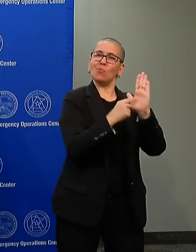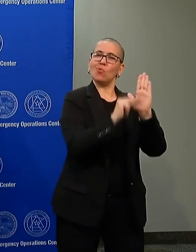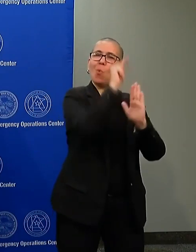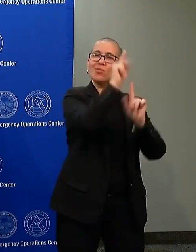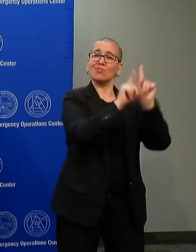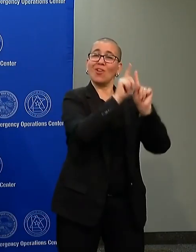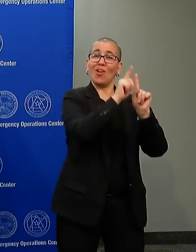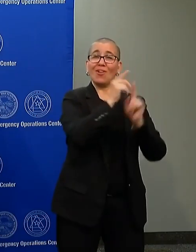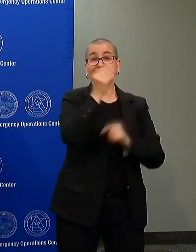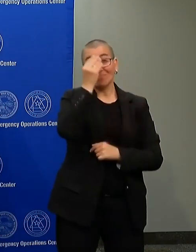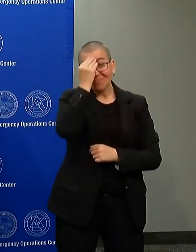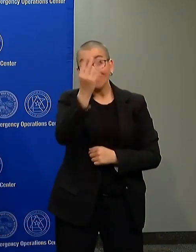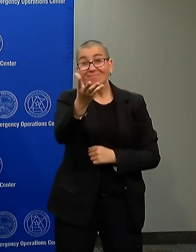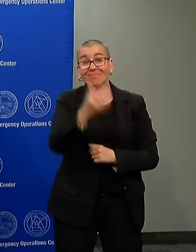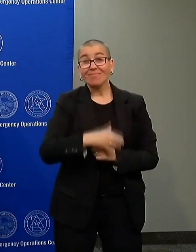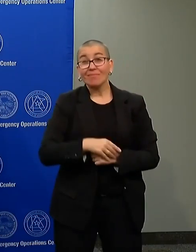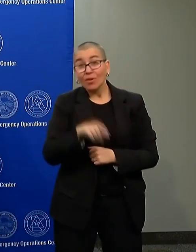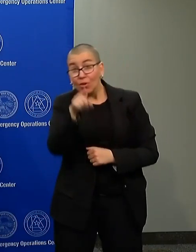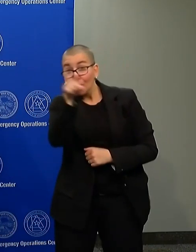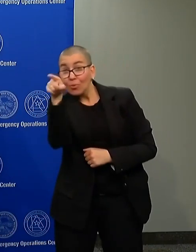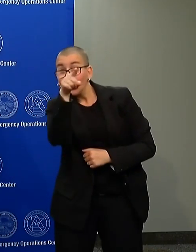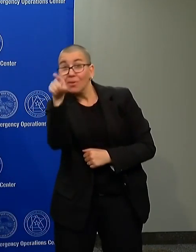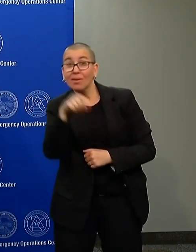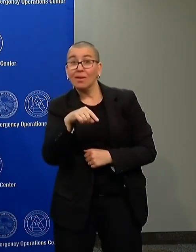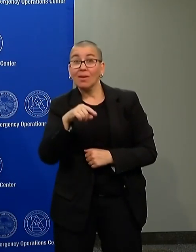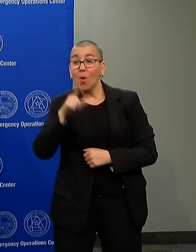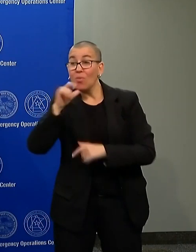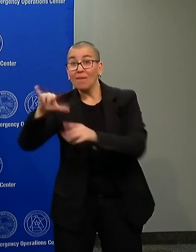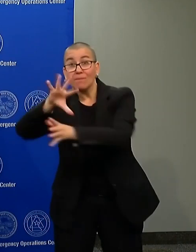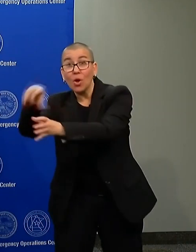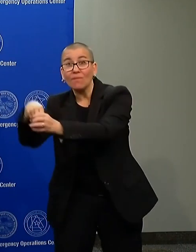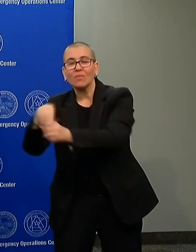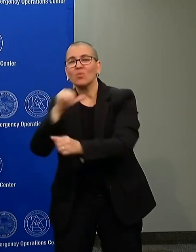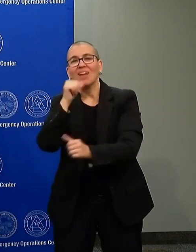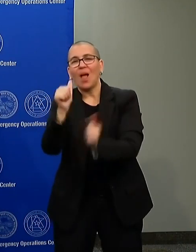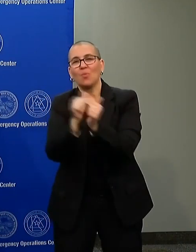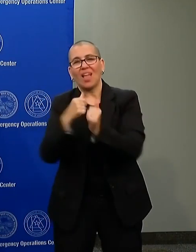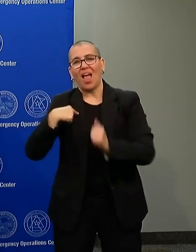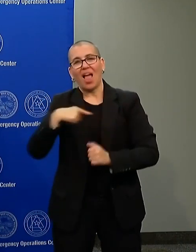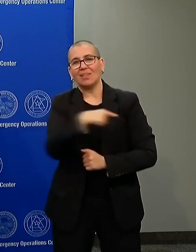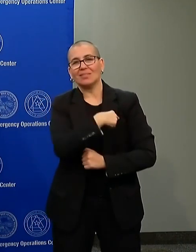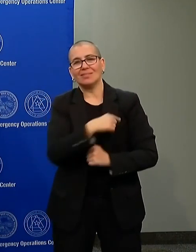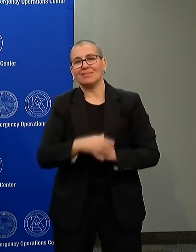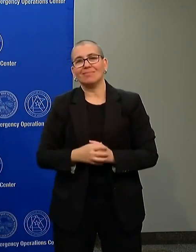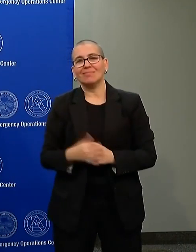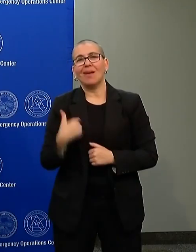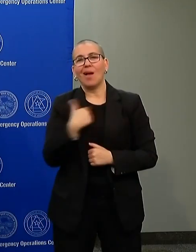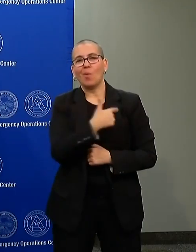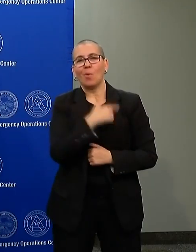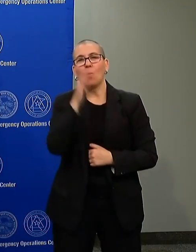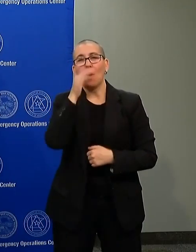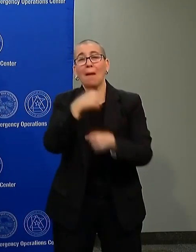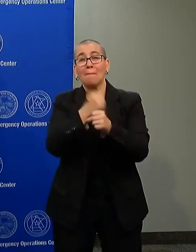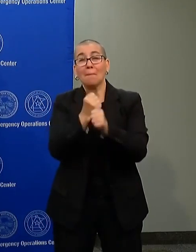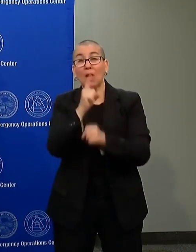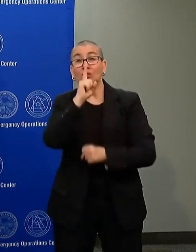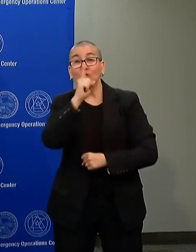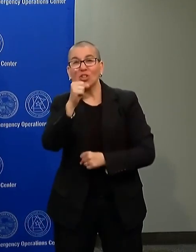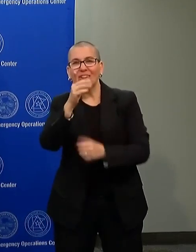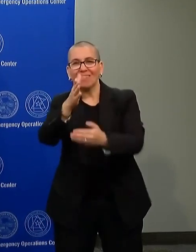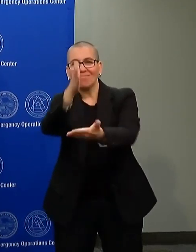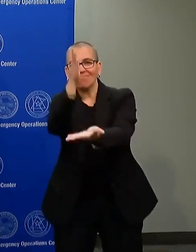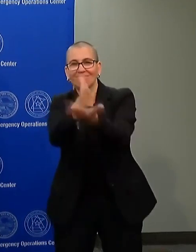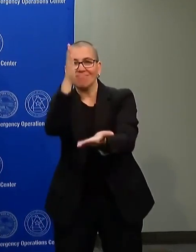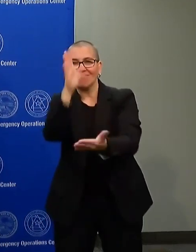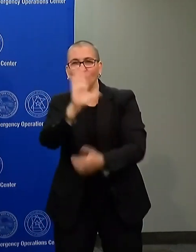our values. And we will use the full strength of goodness and righteousness to make sure that this ends. With that, I'd be glad to answer any questions along